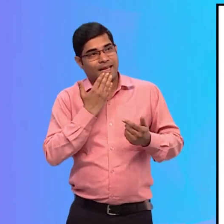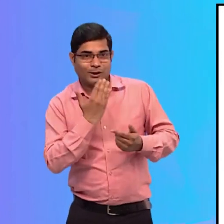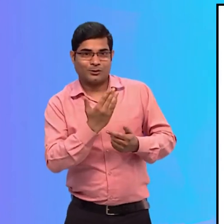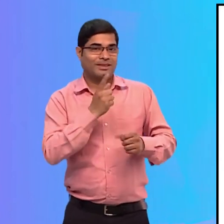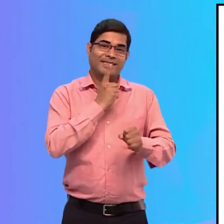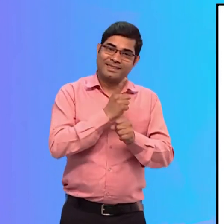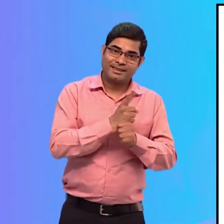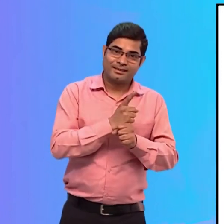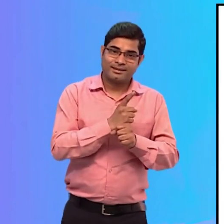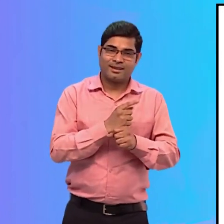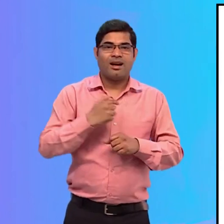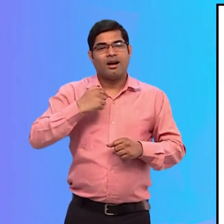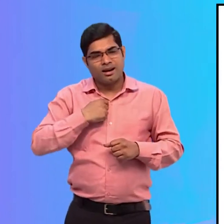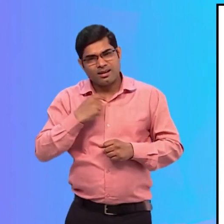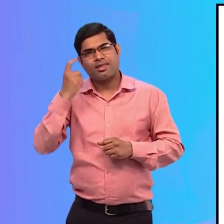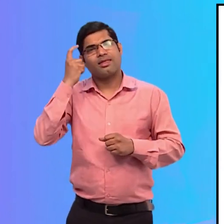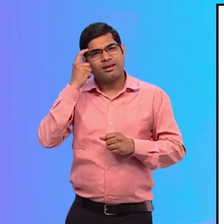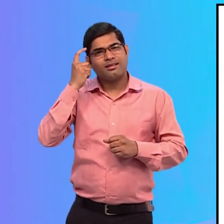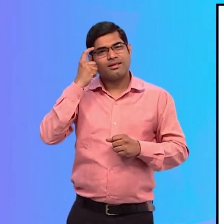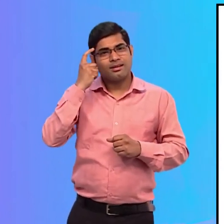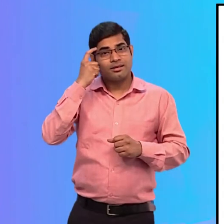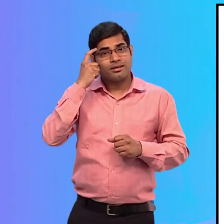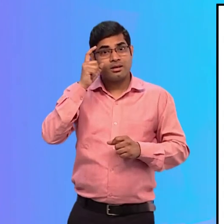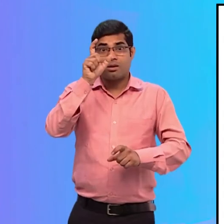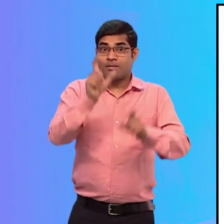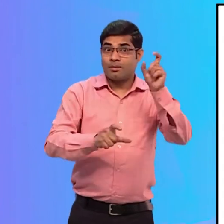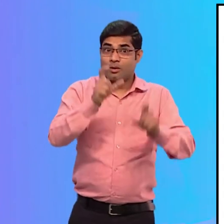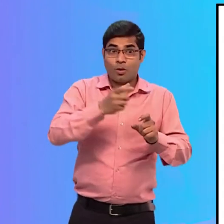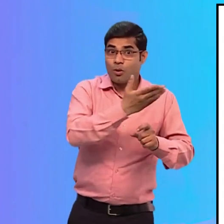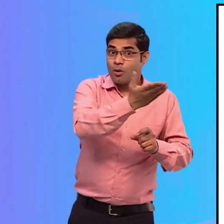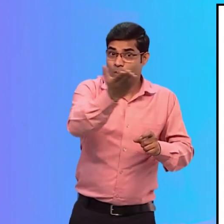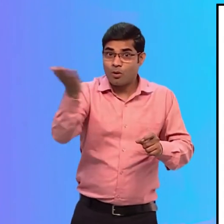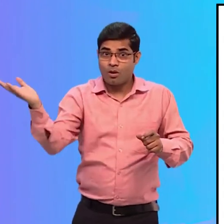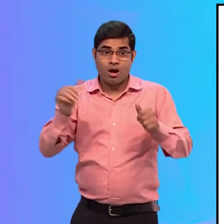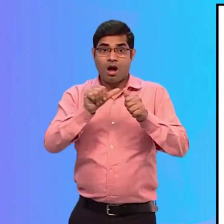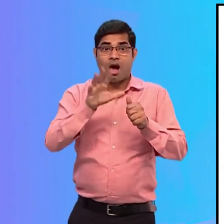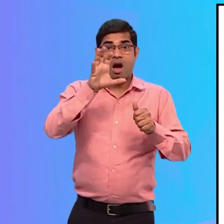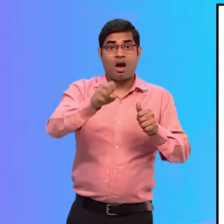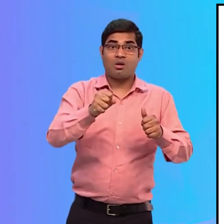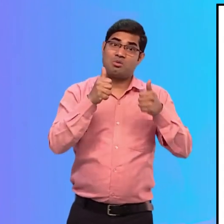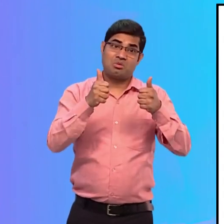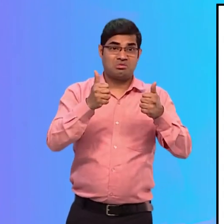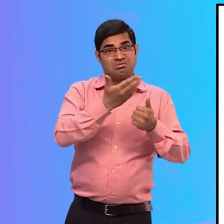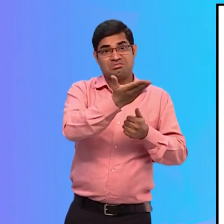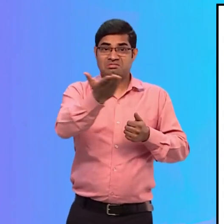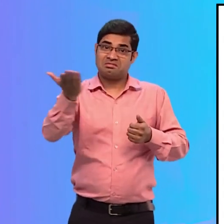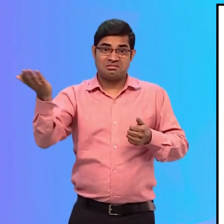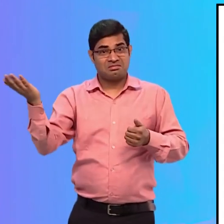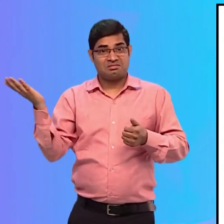thank you, ma'am. I am thinking that while accessibility is good for everyone,